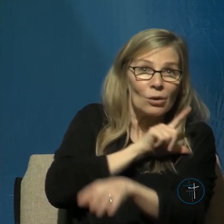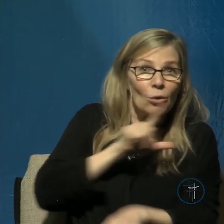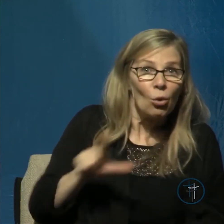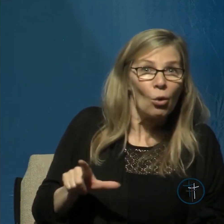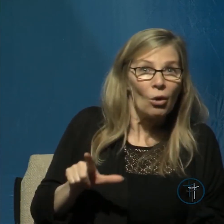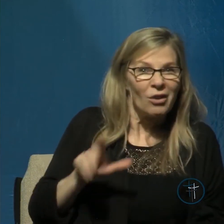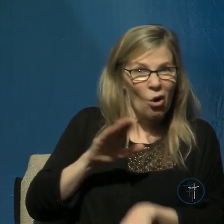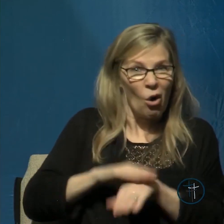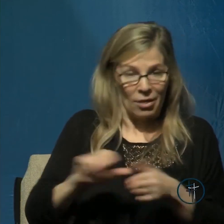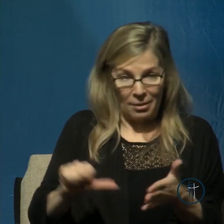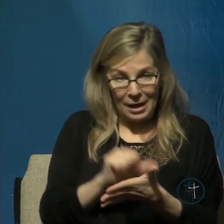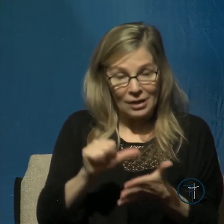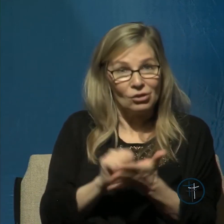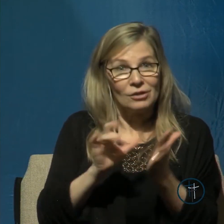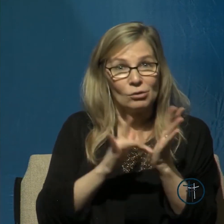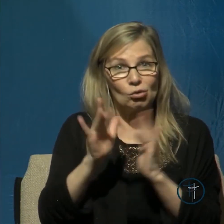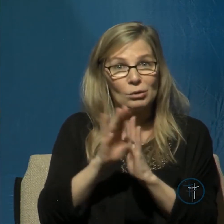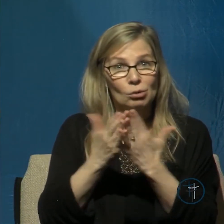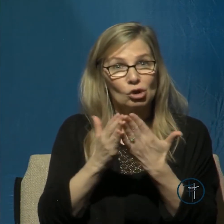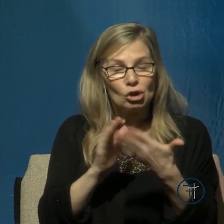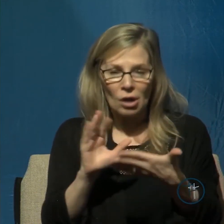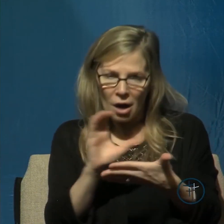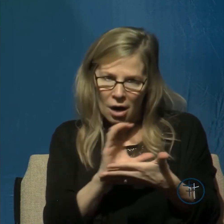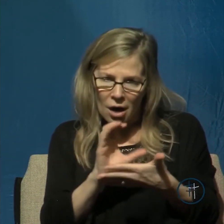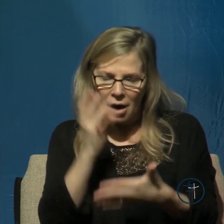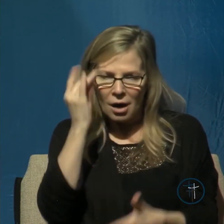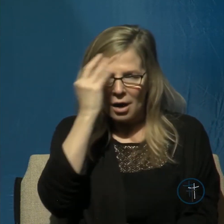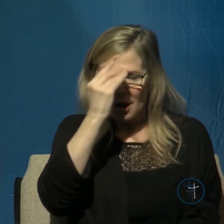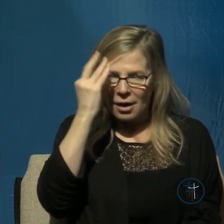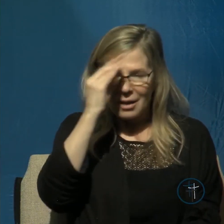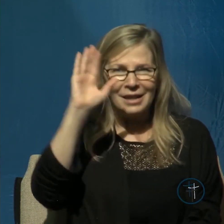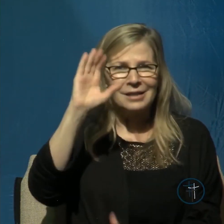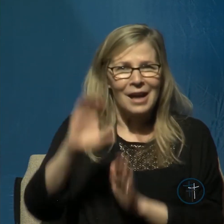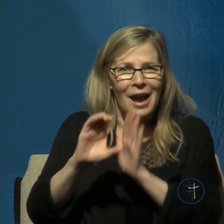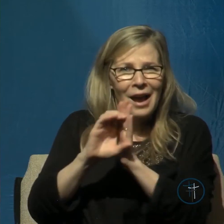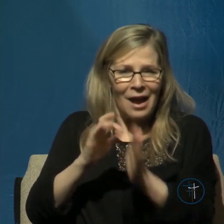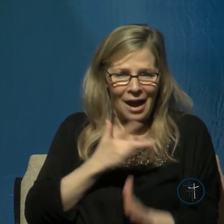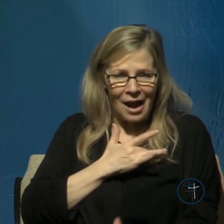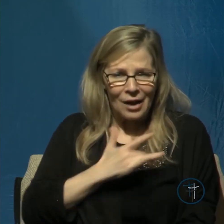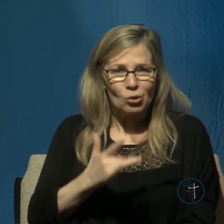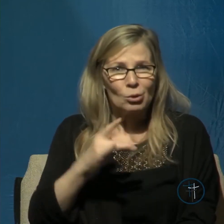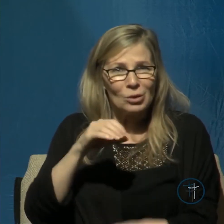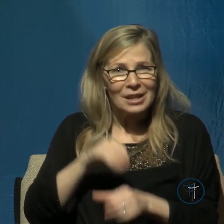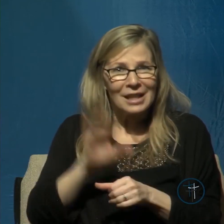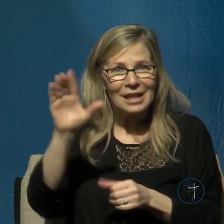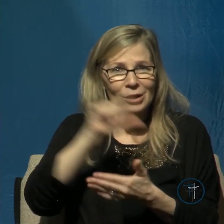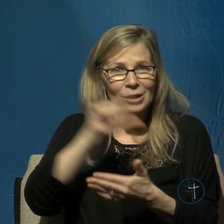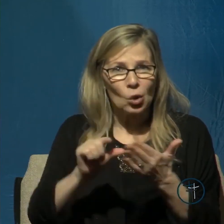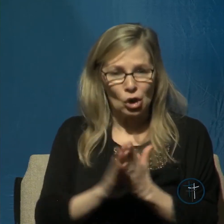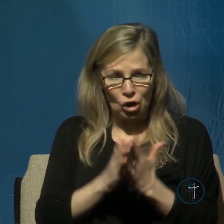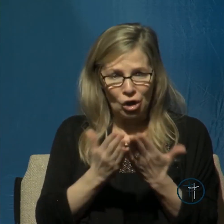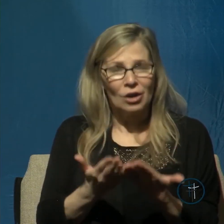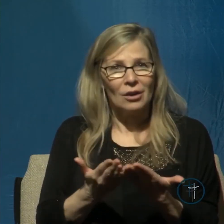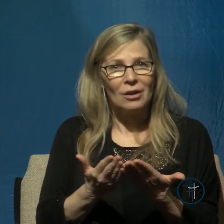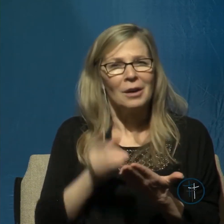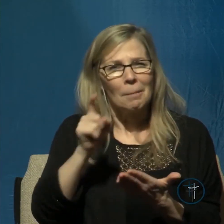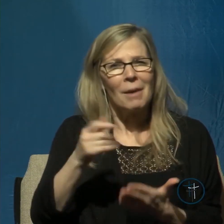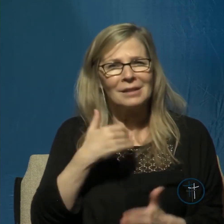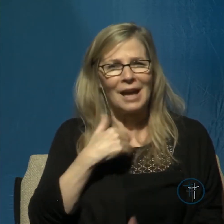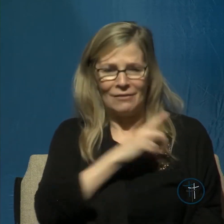pages of scripture you have to think about his attributes as revealed in the word of God you must have David's passion and desire to